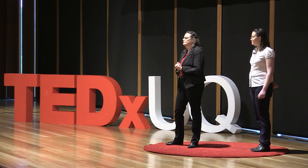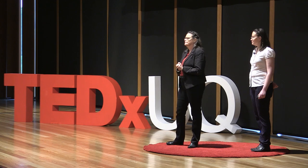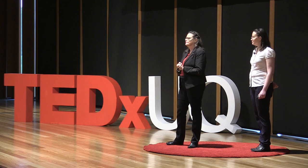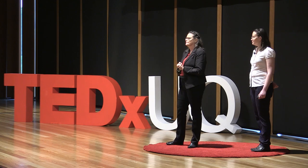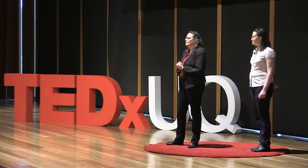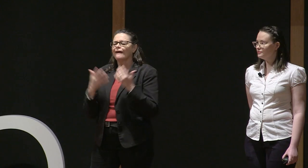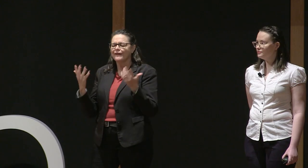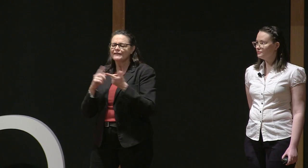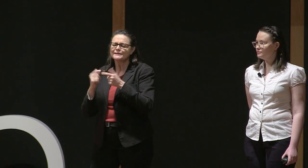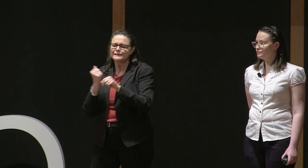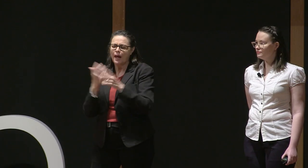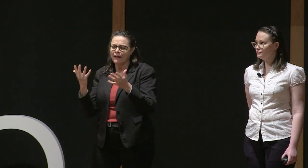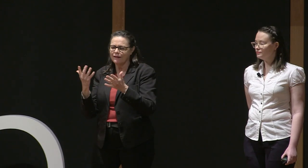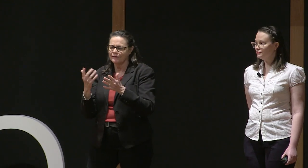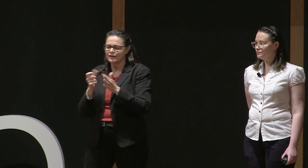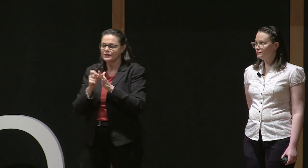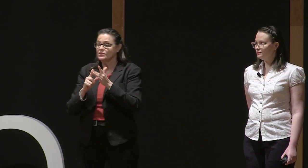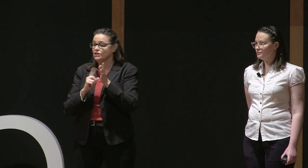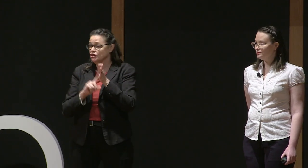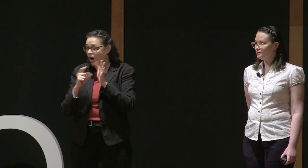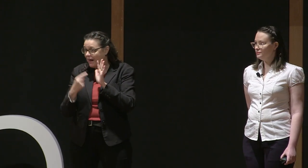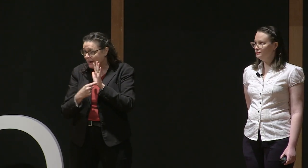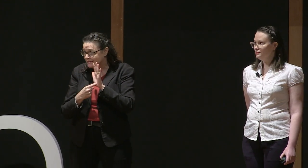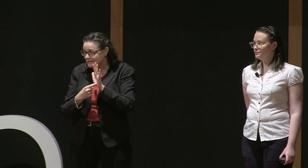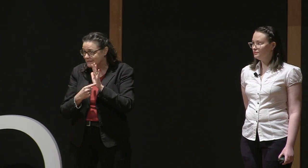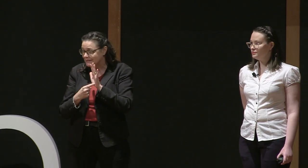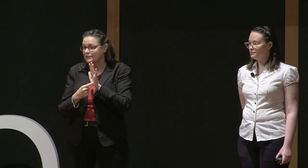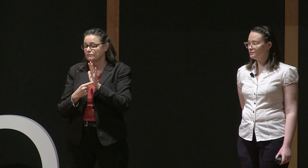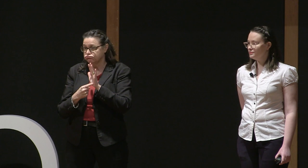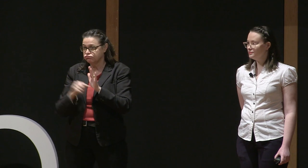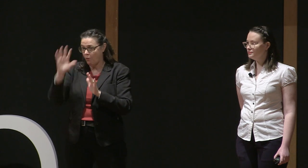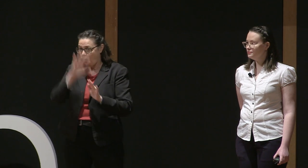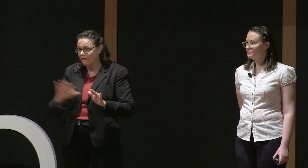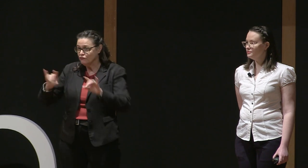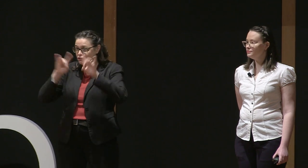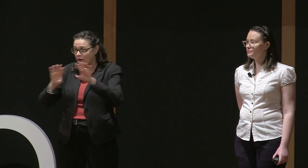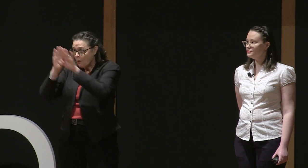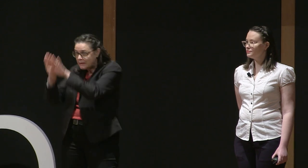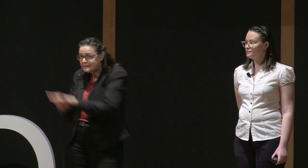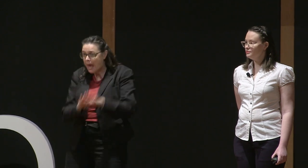all of that information being captured into the AI device, the computer. So